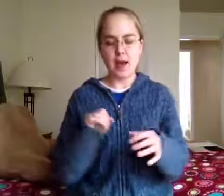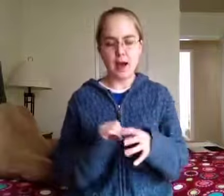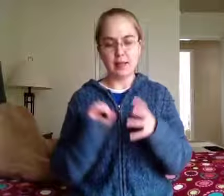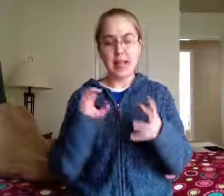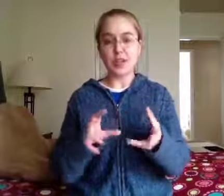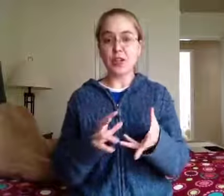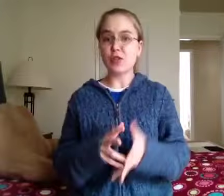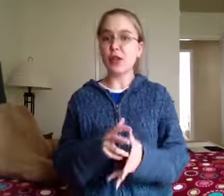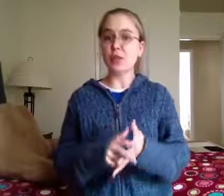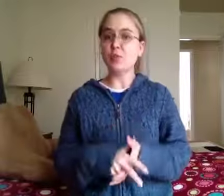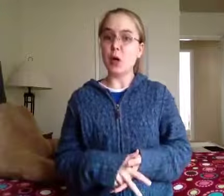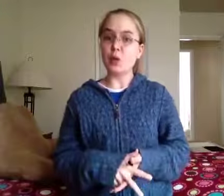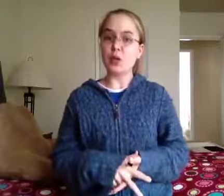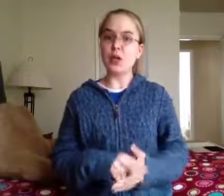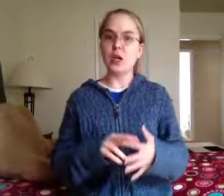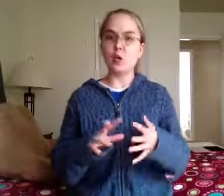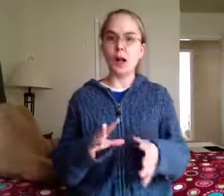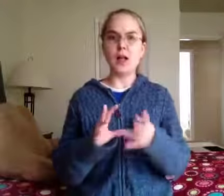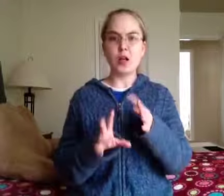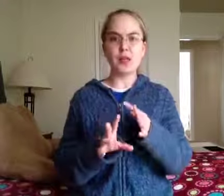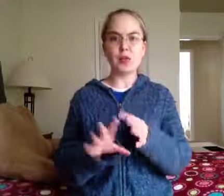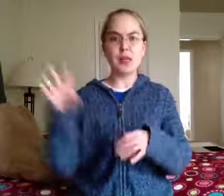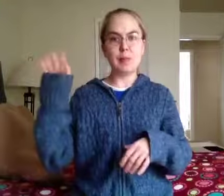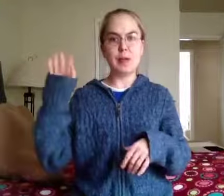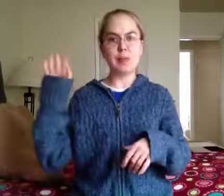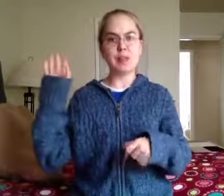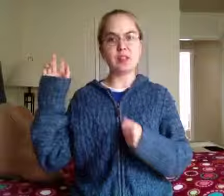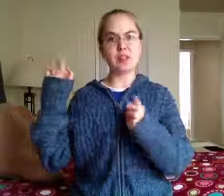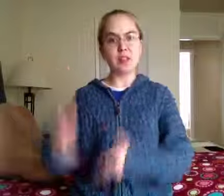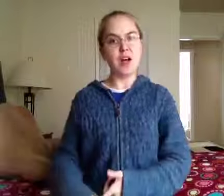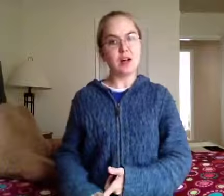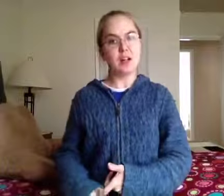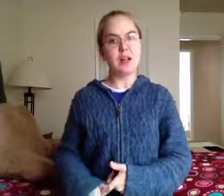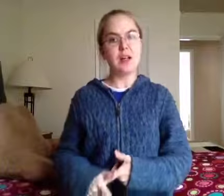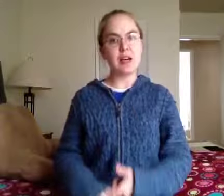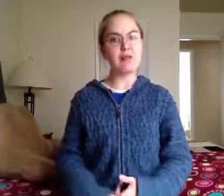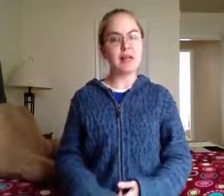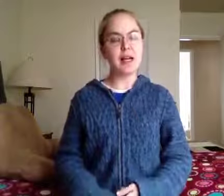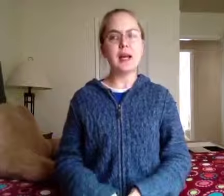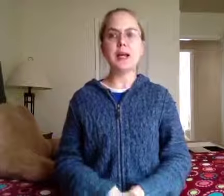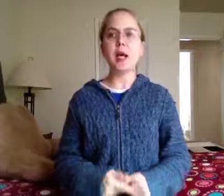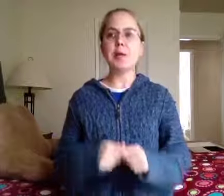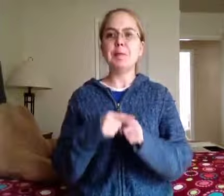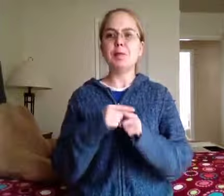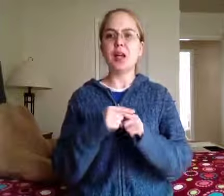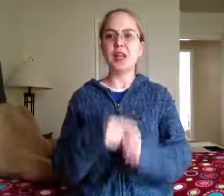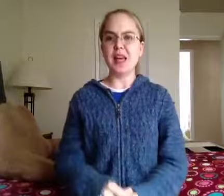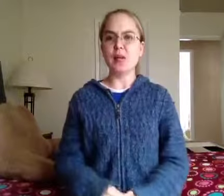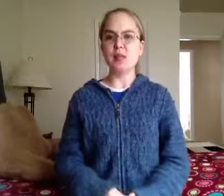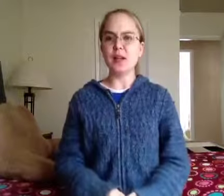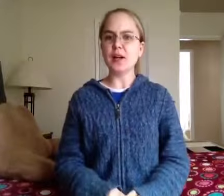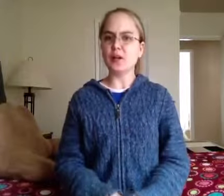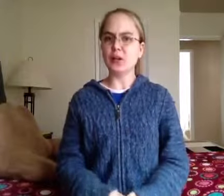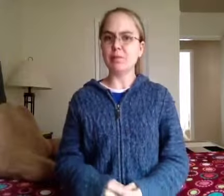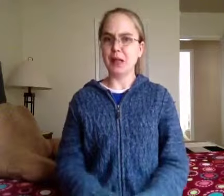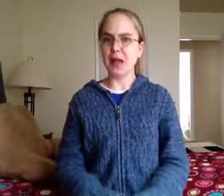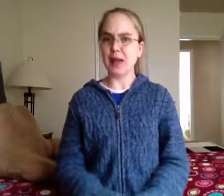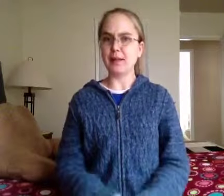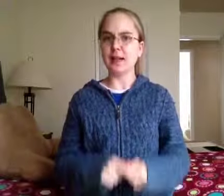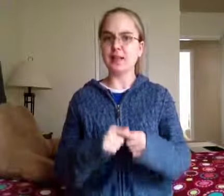Last year I tried to do both, while also keeping up this vlog every day, and that was not a good plan. It